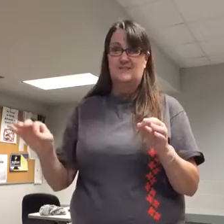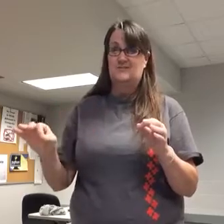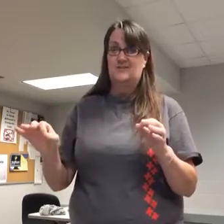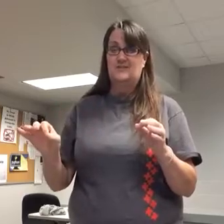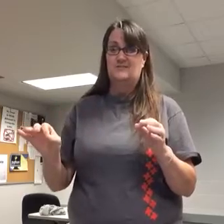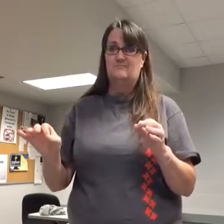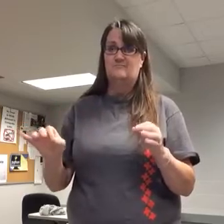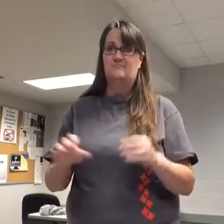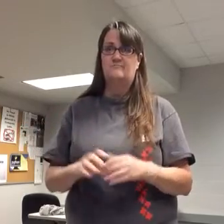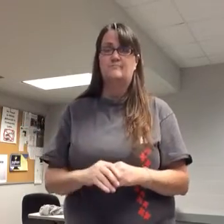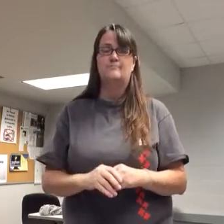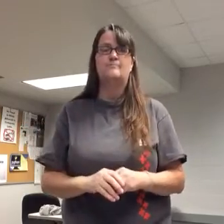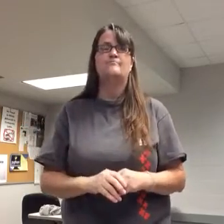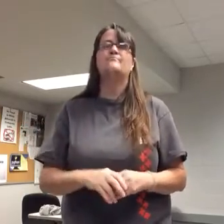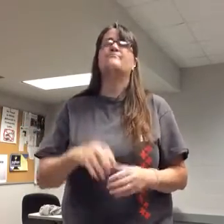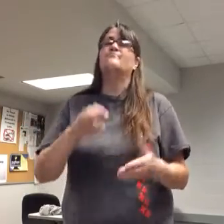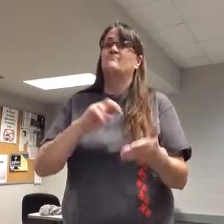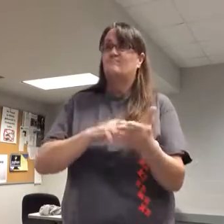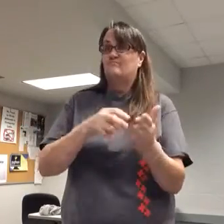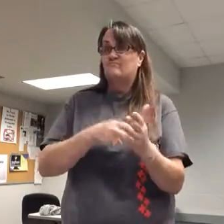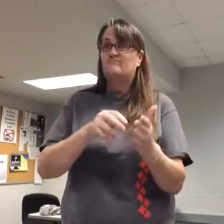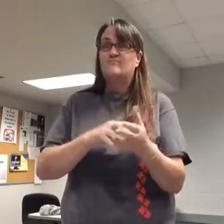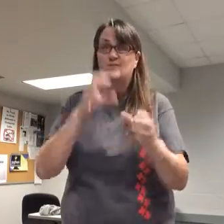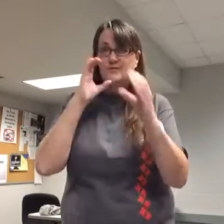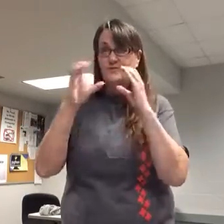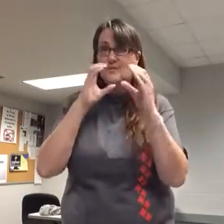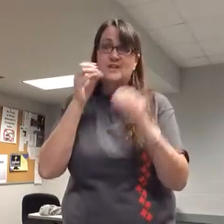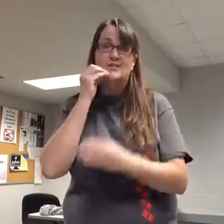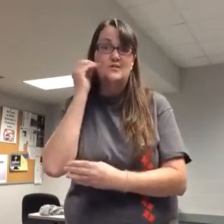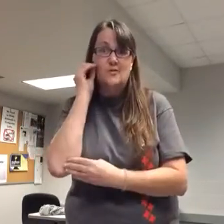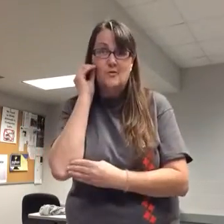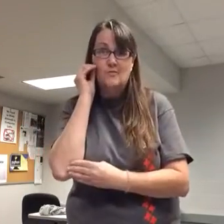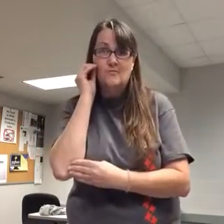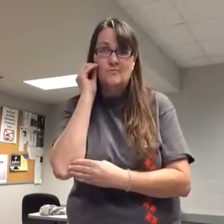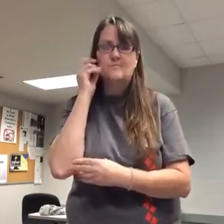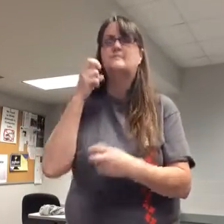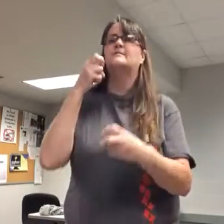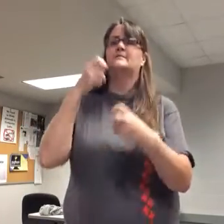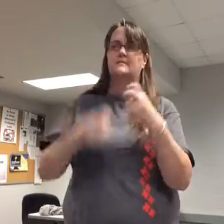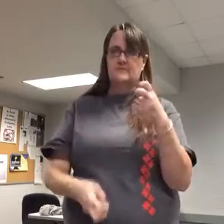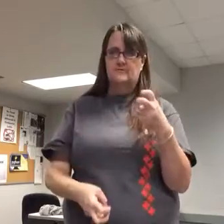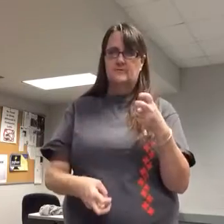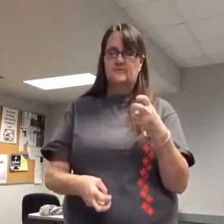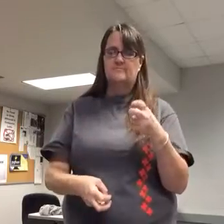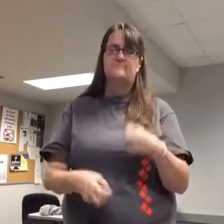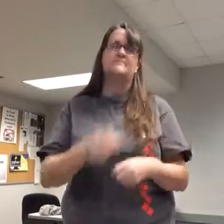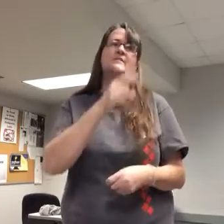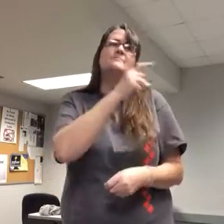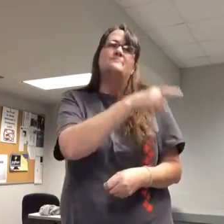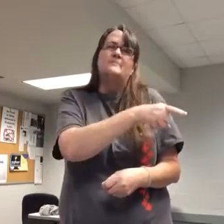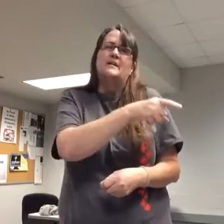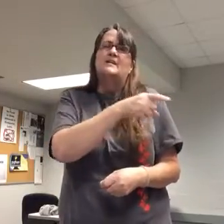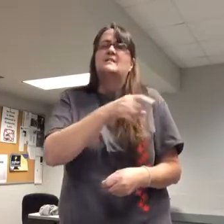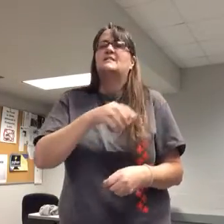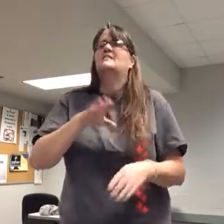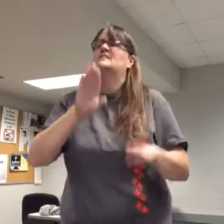This means that communication at home is difficult and Madison is often